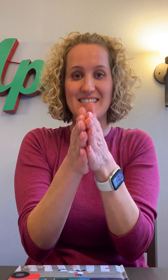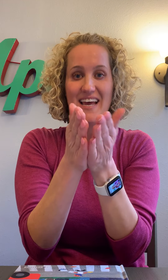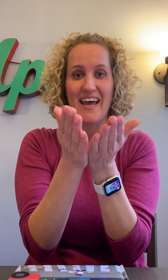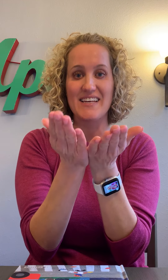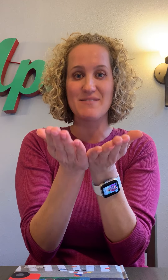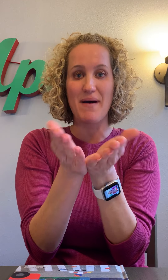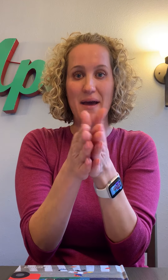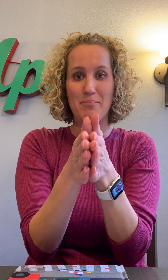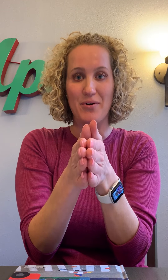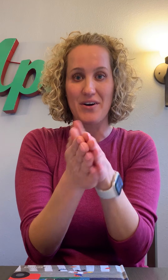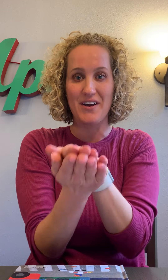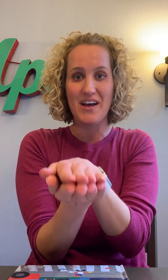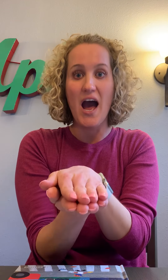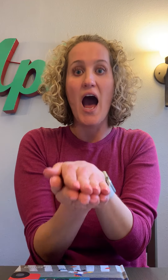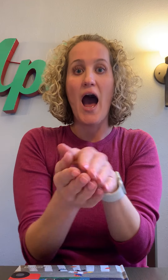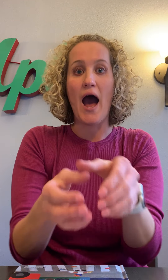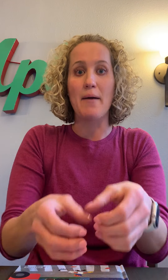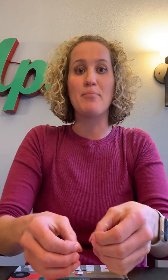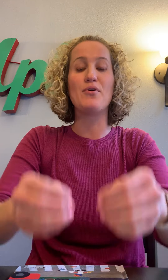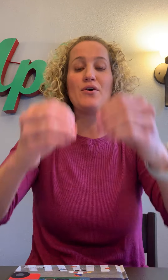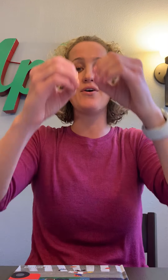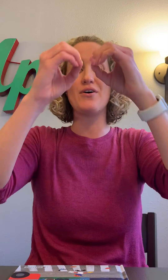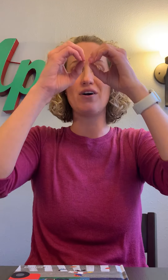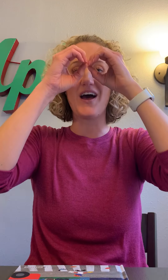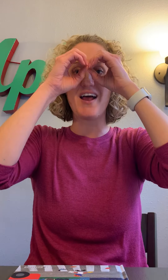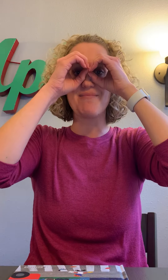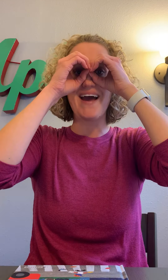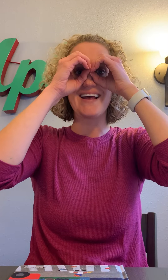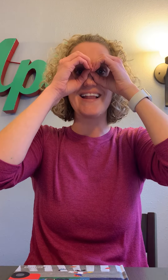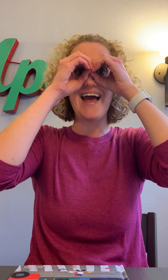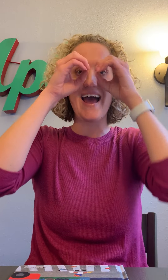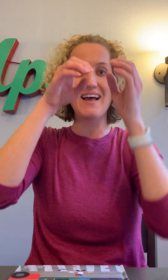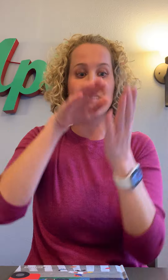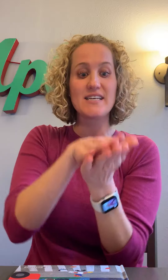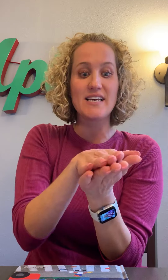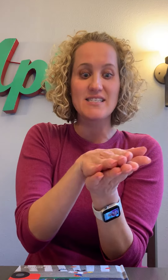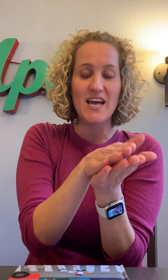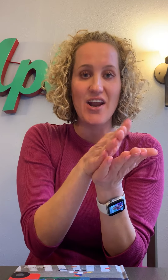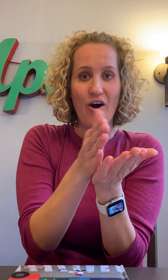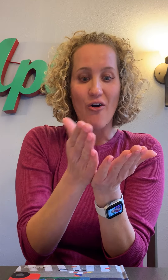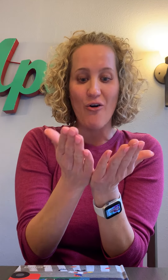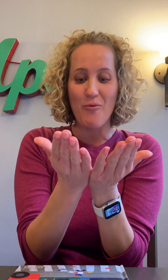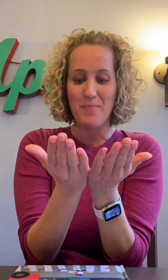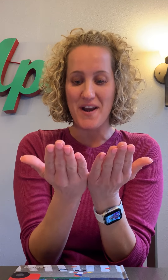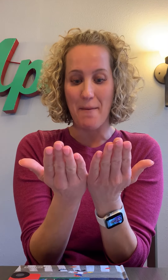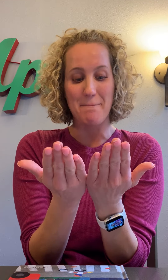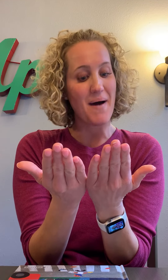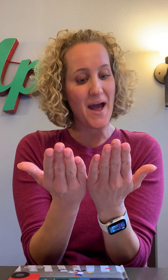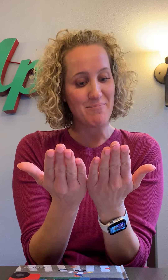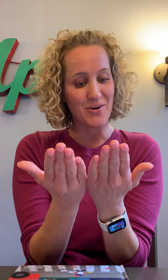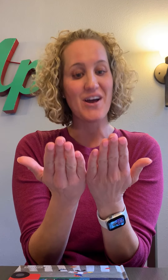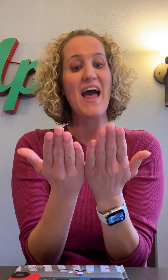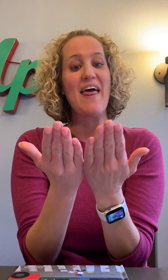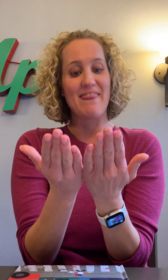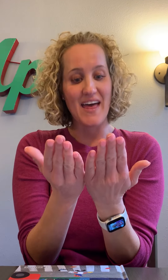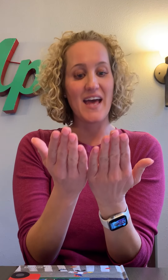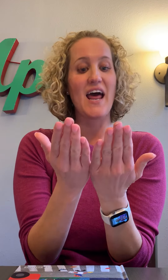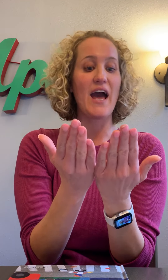is my book. I put on my glasses and open up my book. Then I